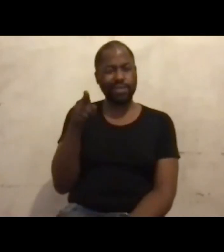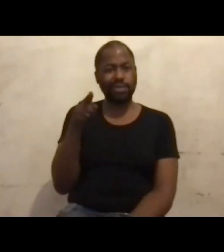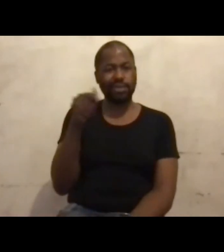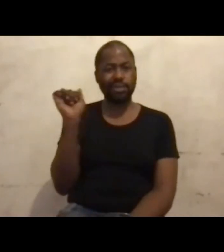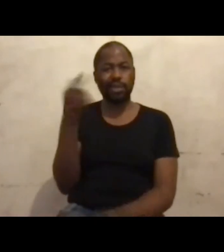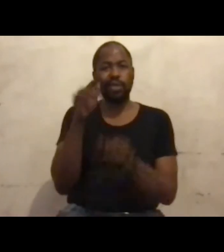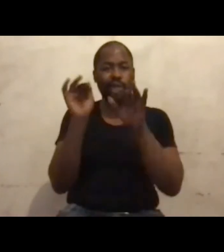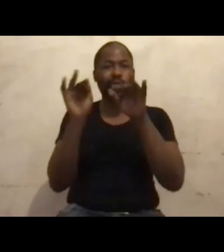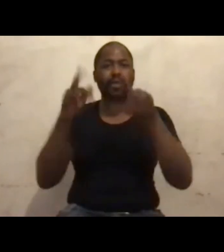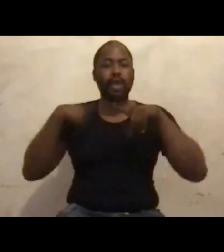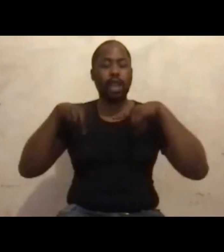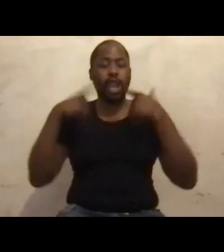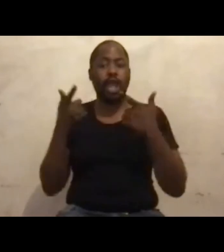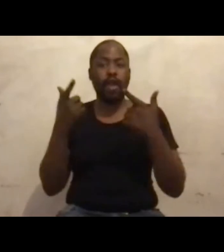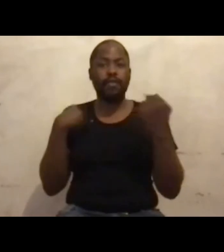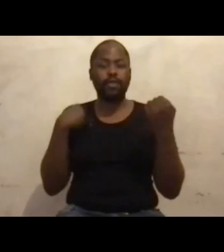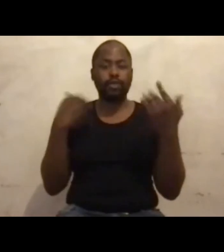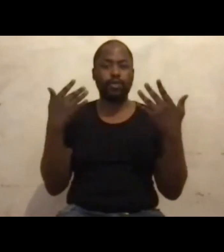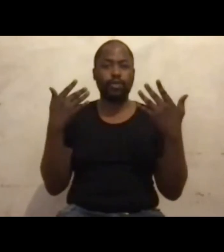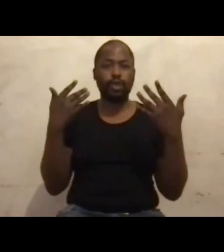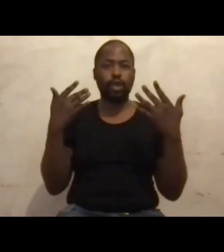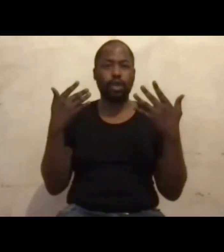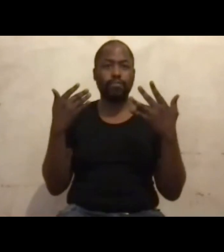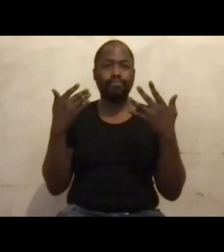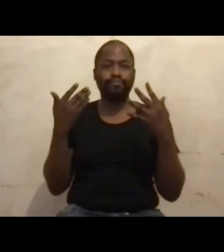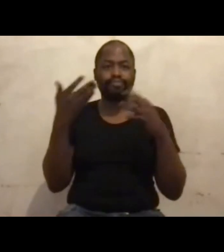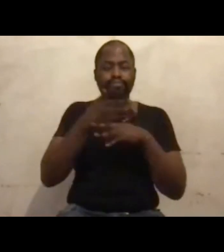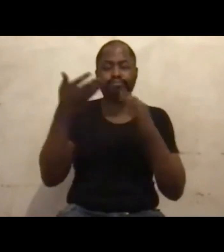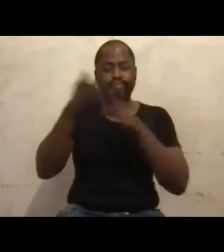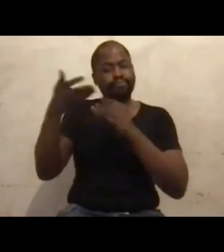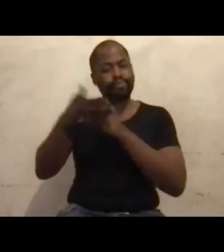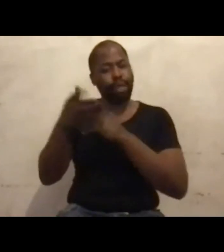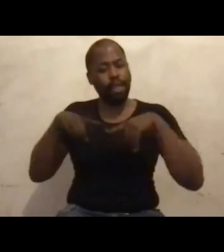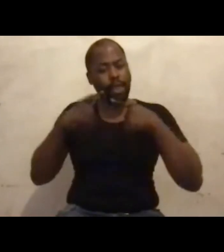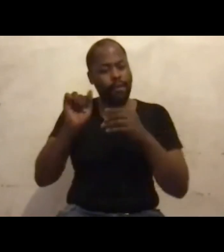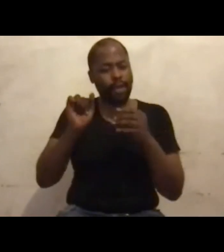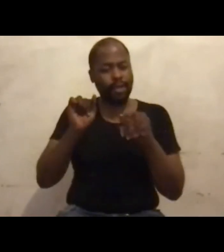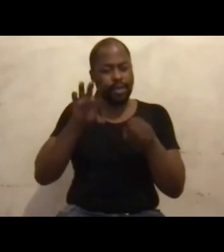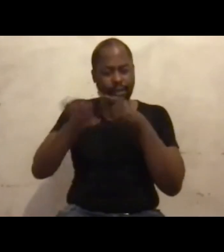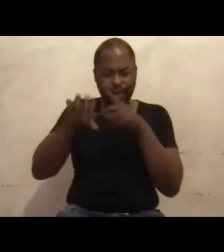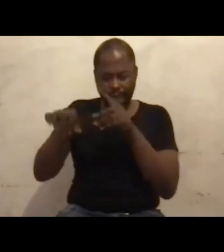lives have crossed your life find the space in I am art.